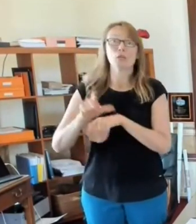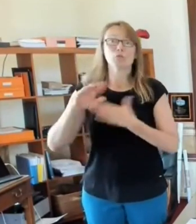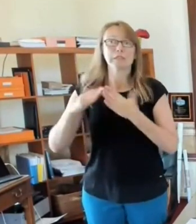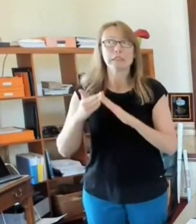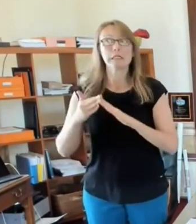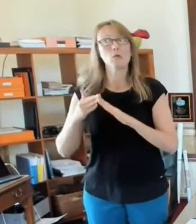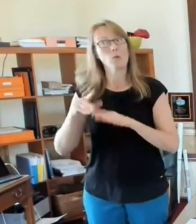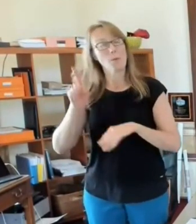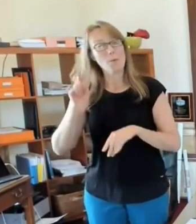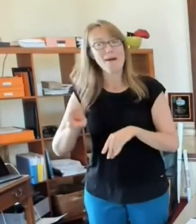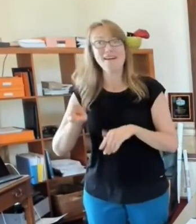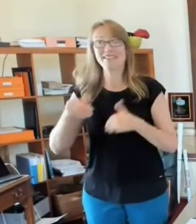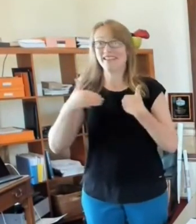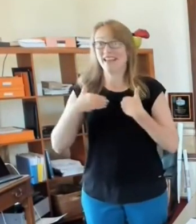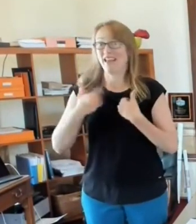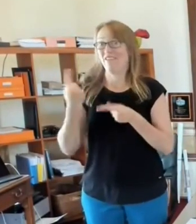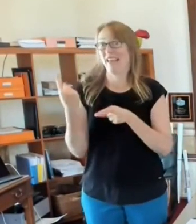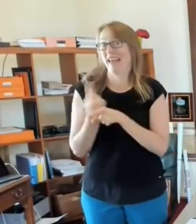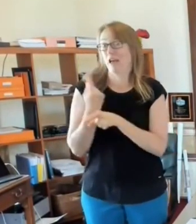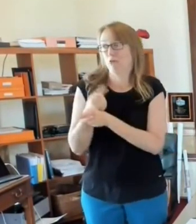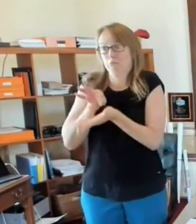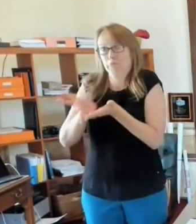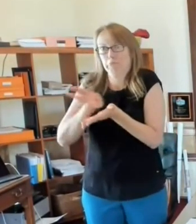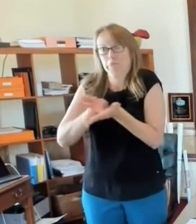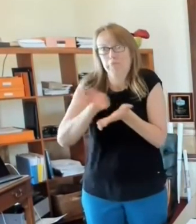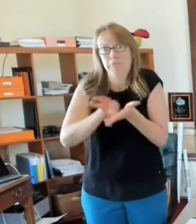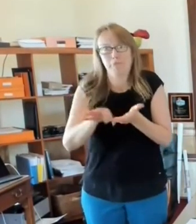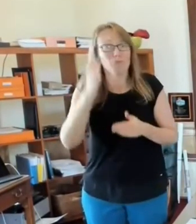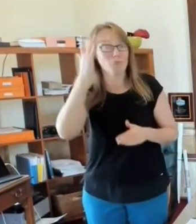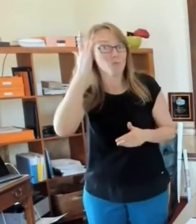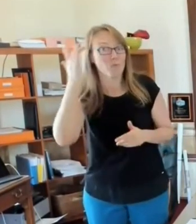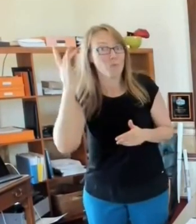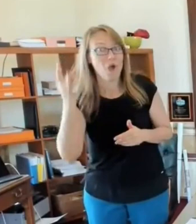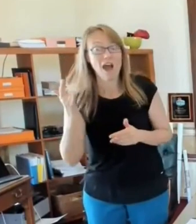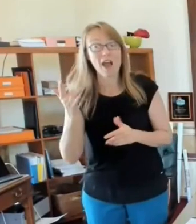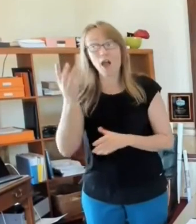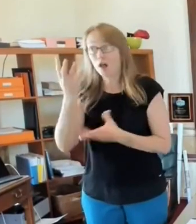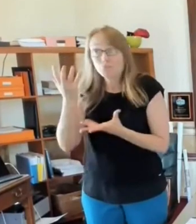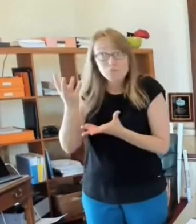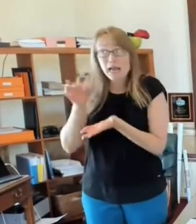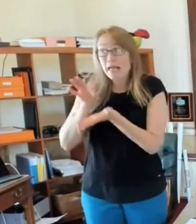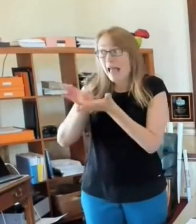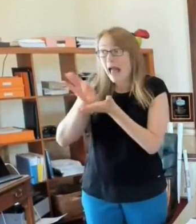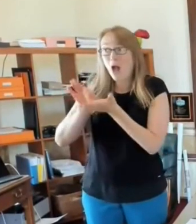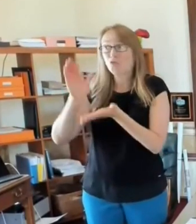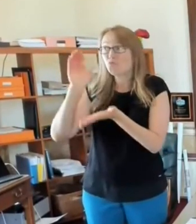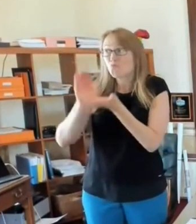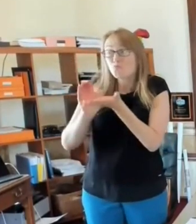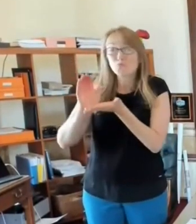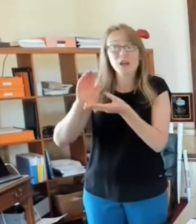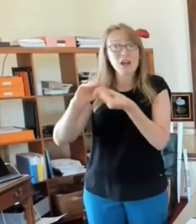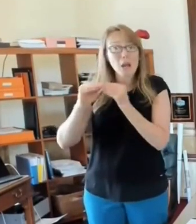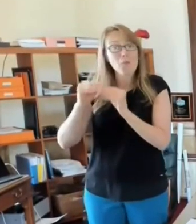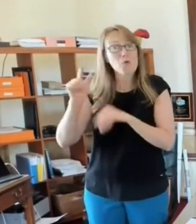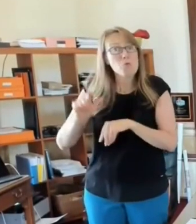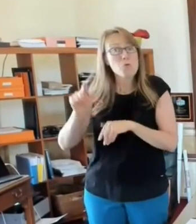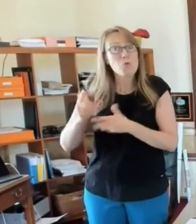city of St. Louis. If you don't get counted, we end up losing federal funds.